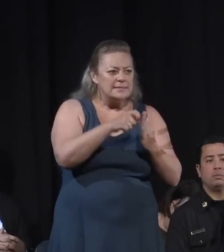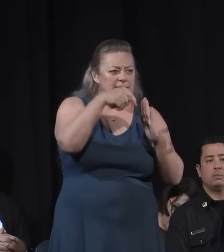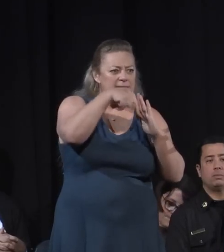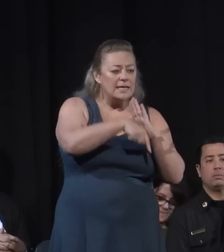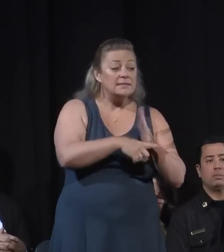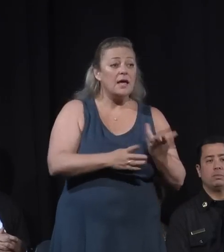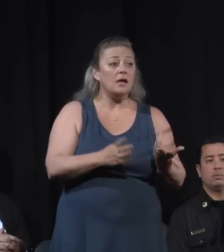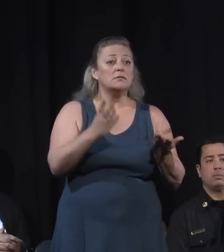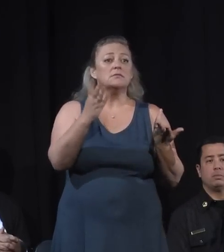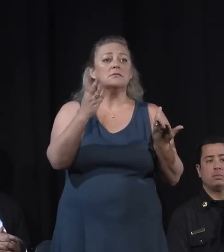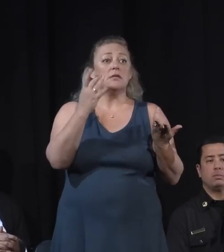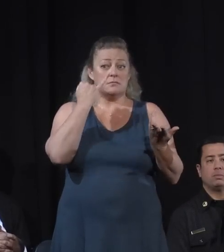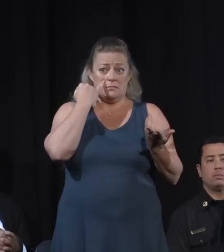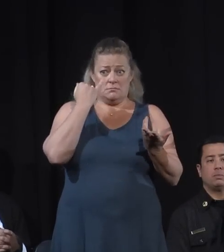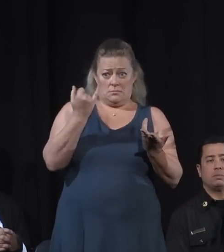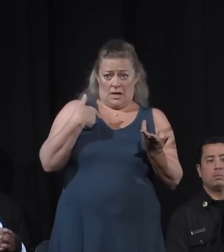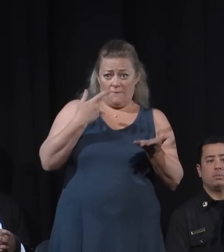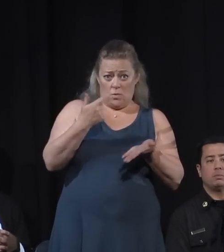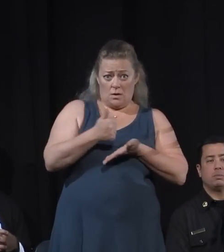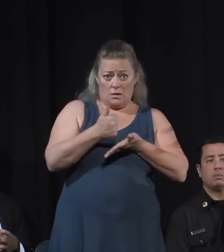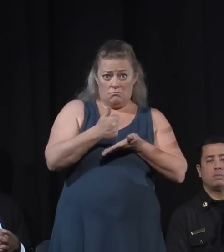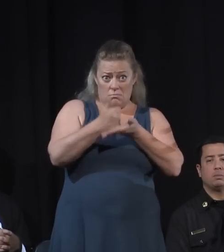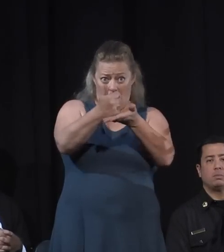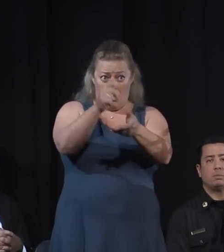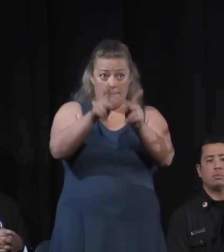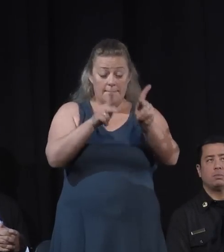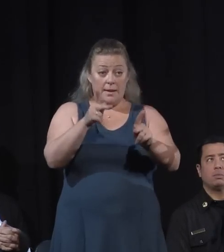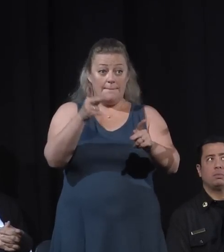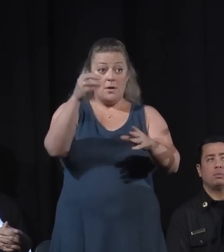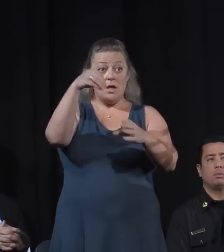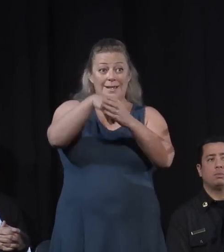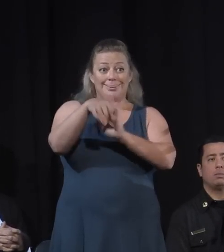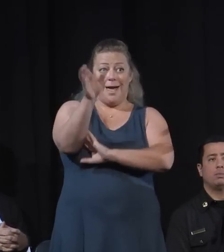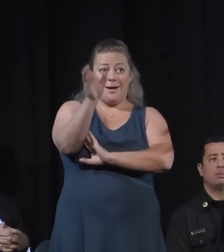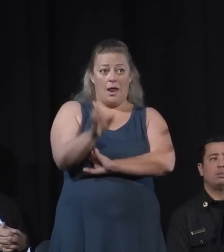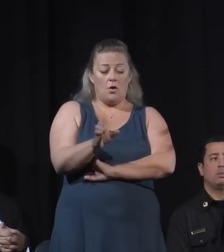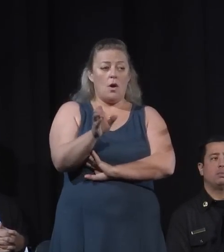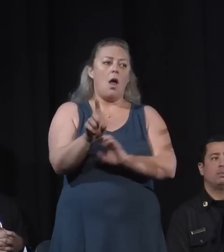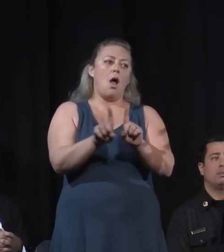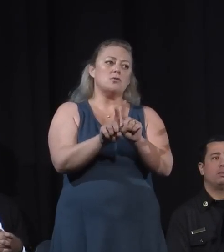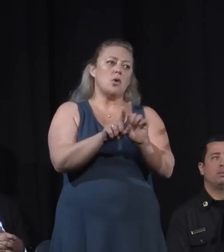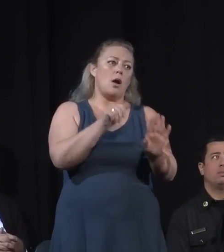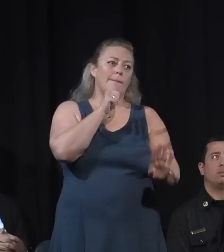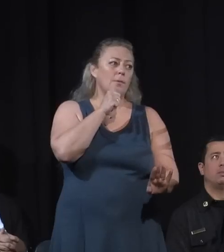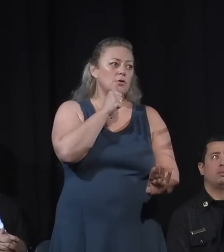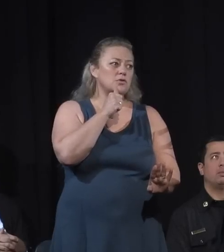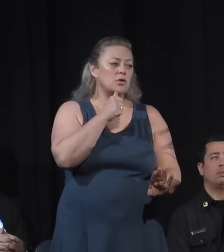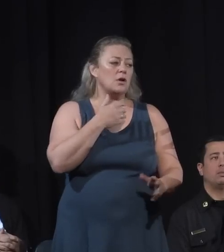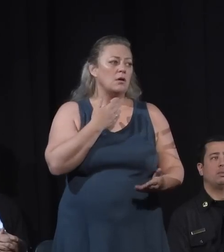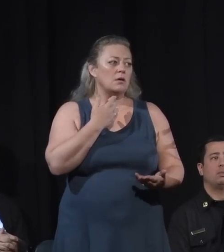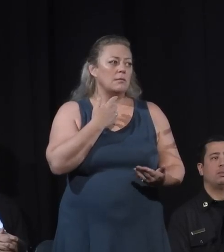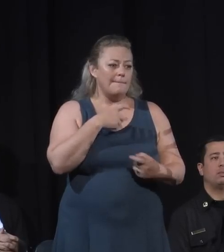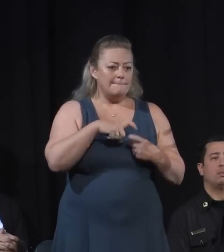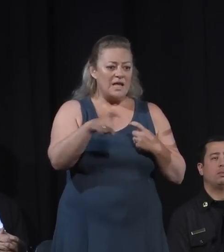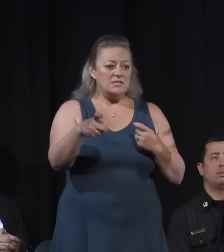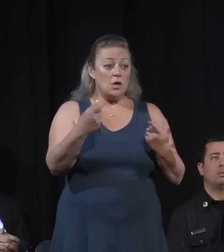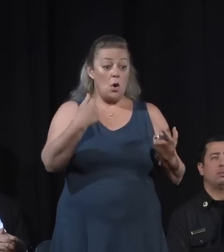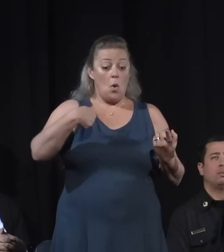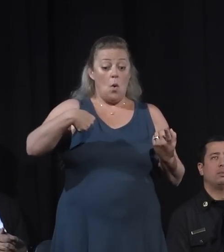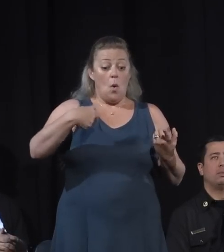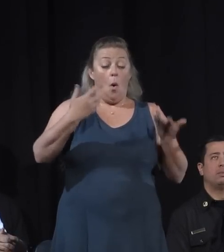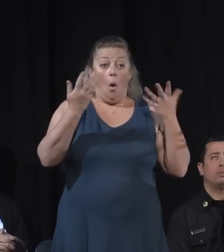help people that are in that category. The other thing, just on a personal note, I would like to mention is we've already been contacted